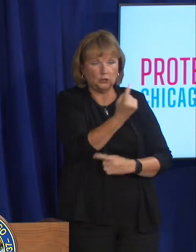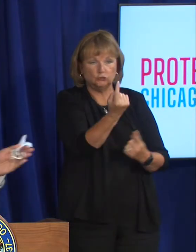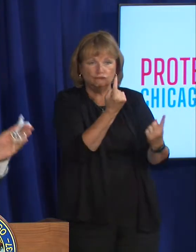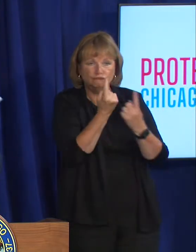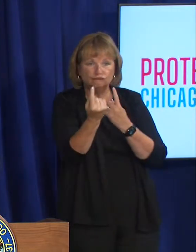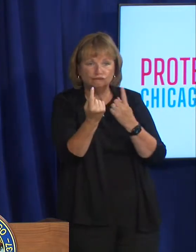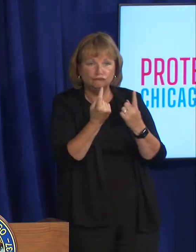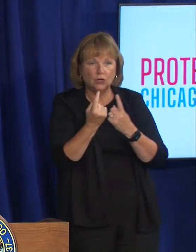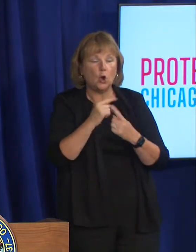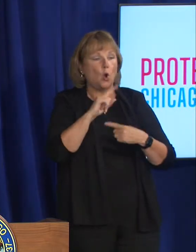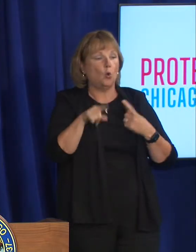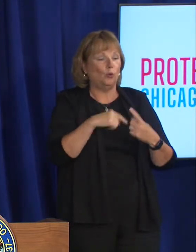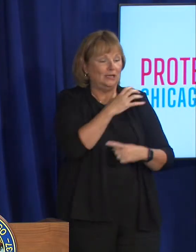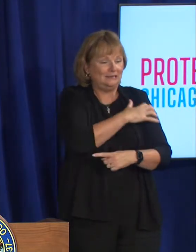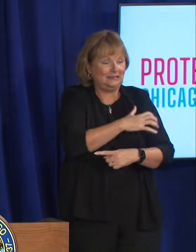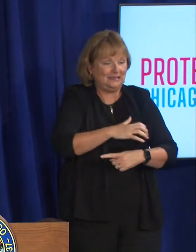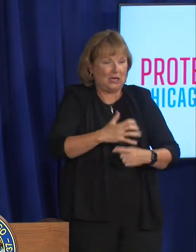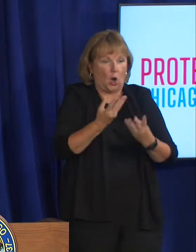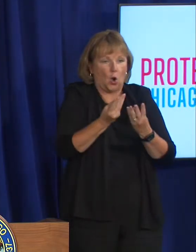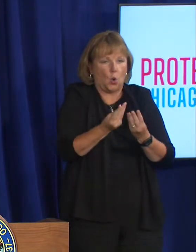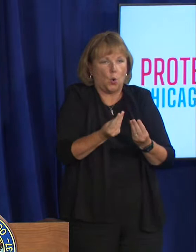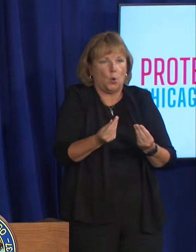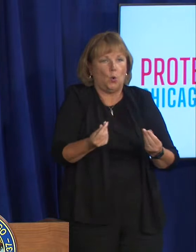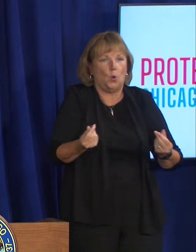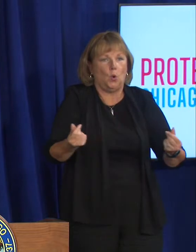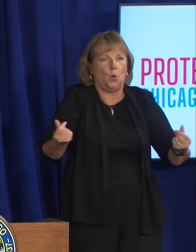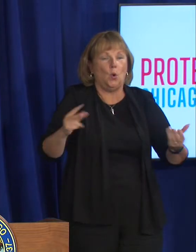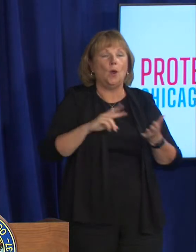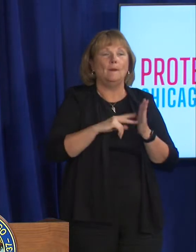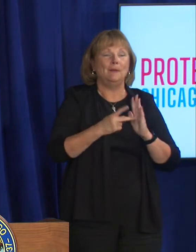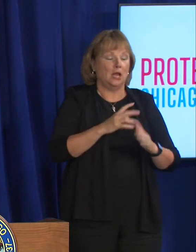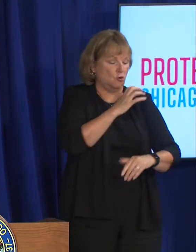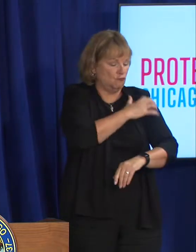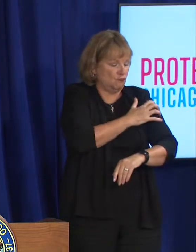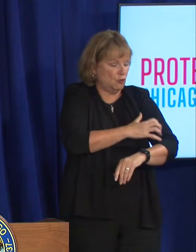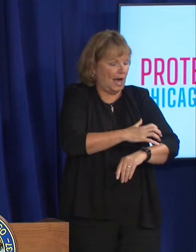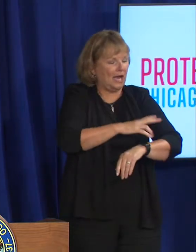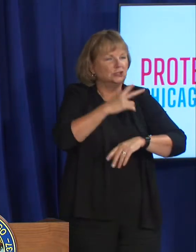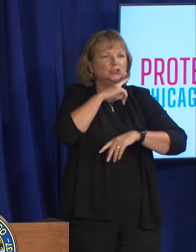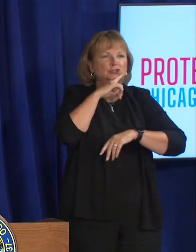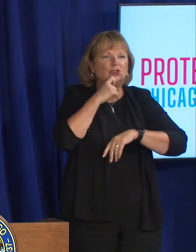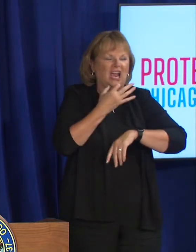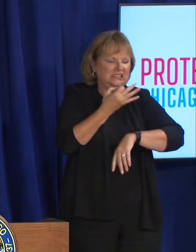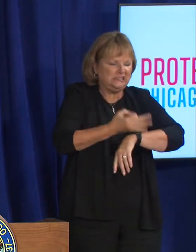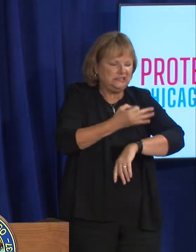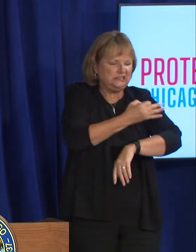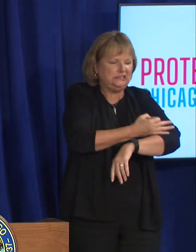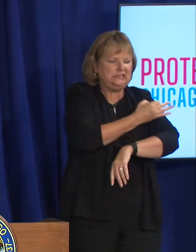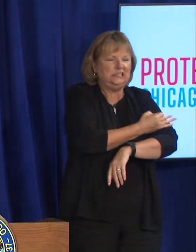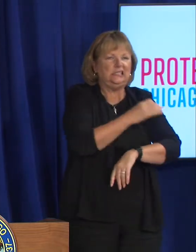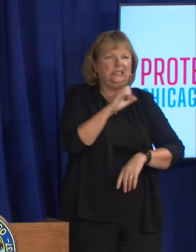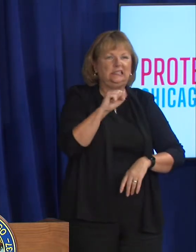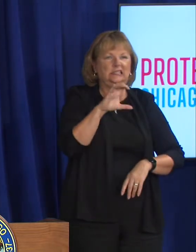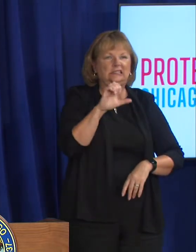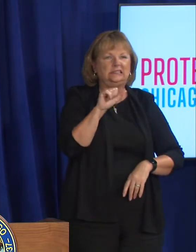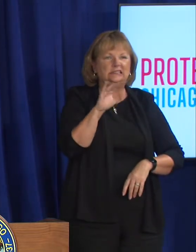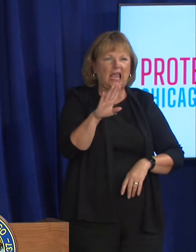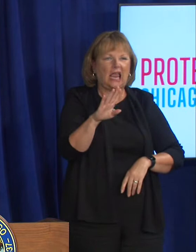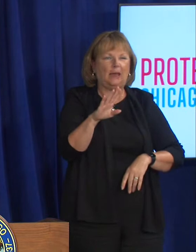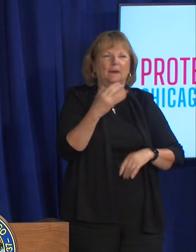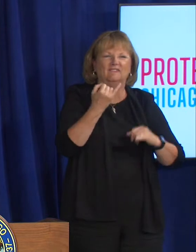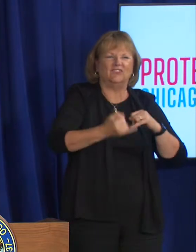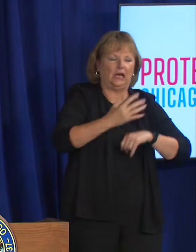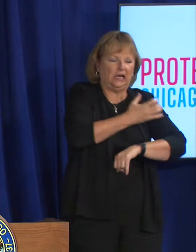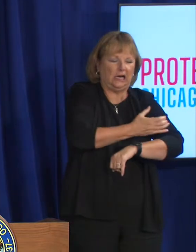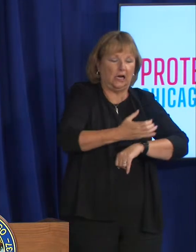in at the end of their cycle meaning their rash has started to dry to scab so it's in the final stages we